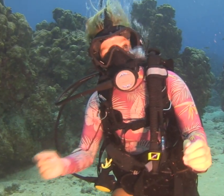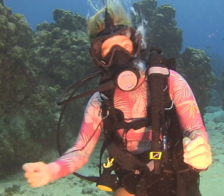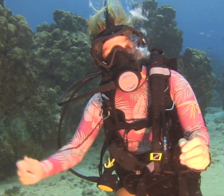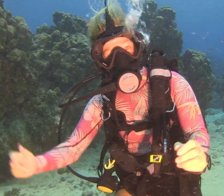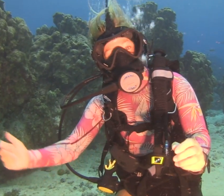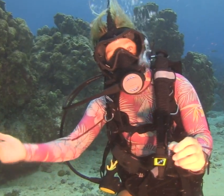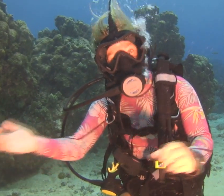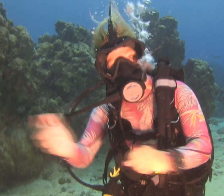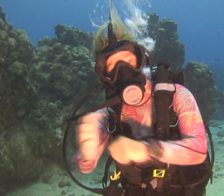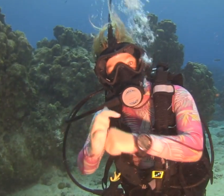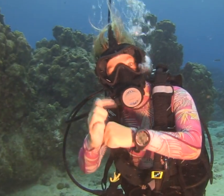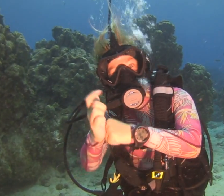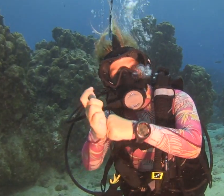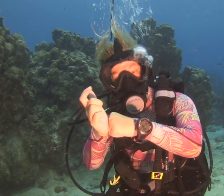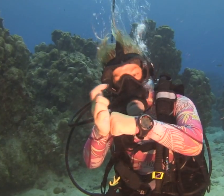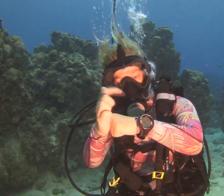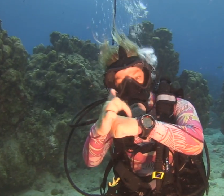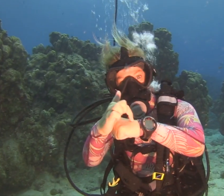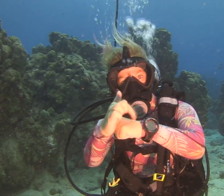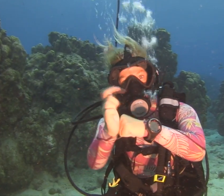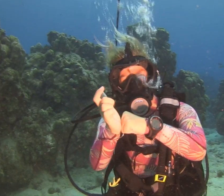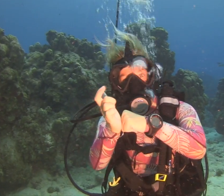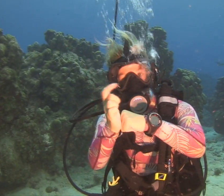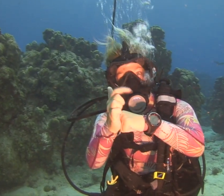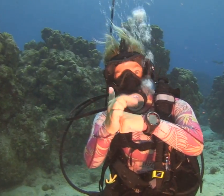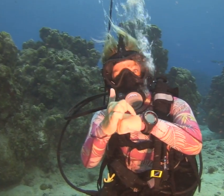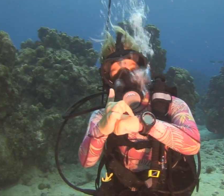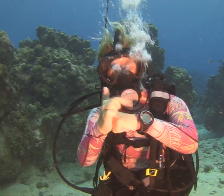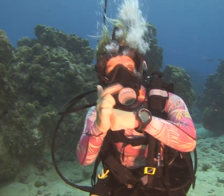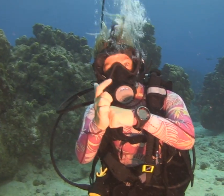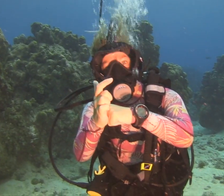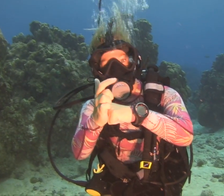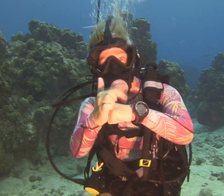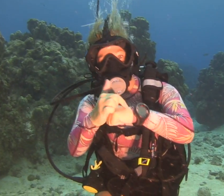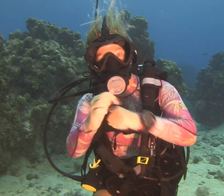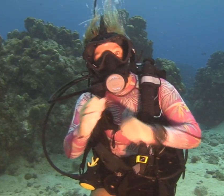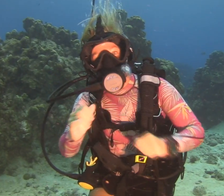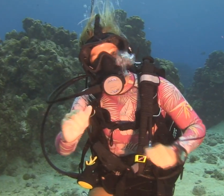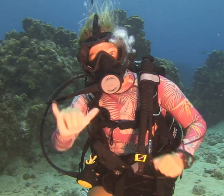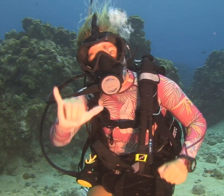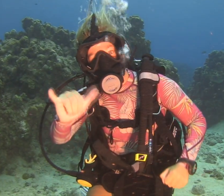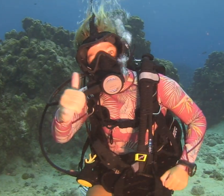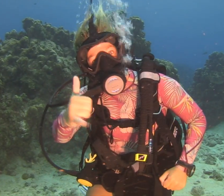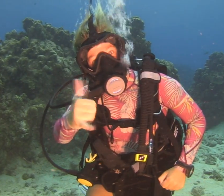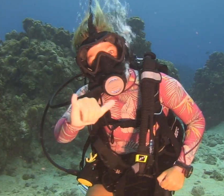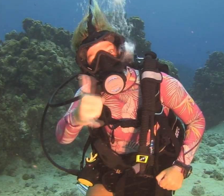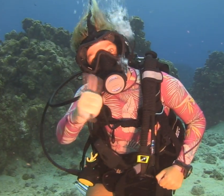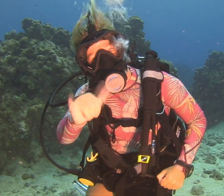makes it very hard is the sign for scorpion fish. So our cameramen use this signal.